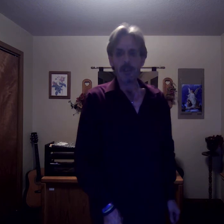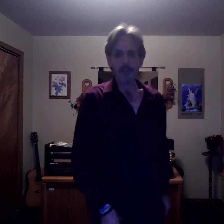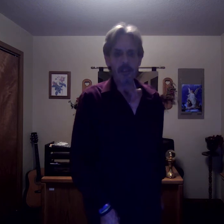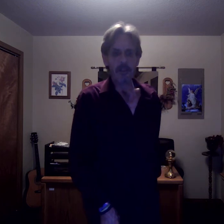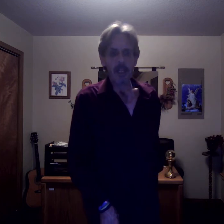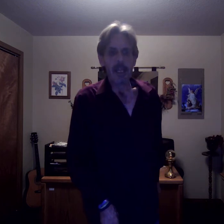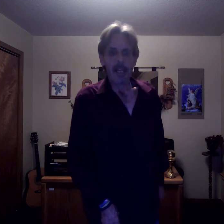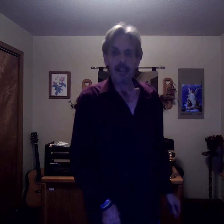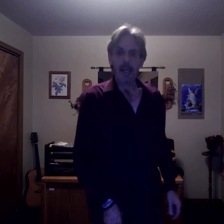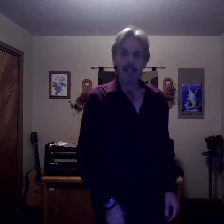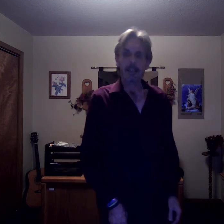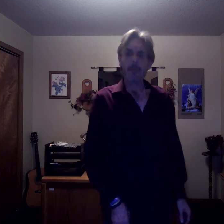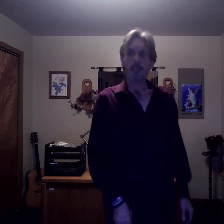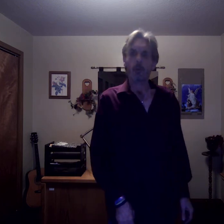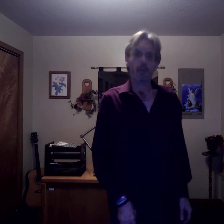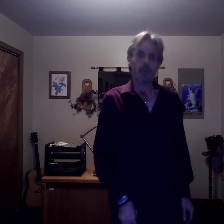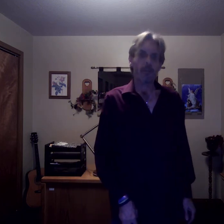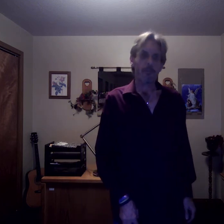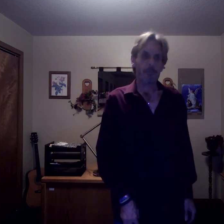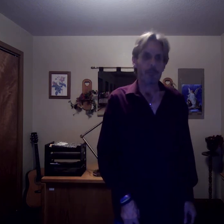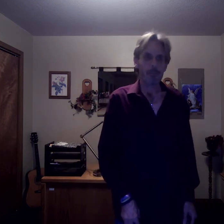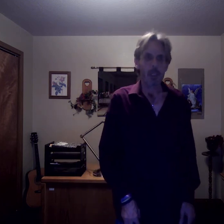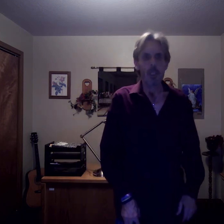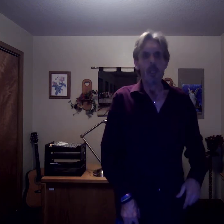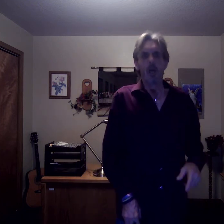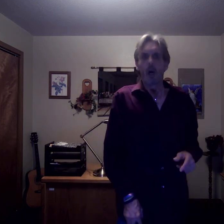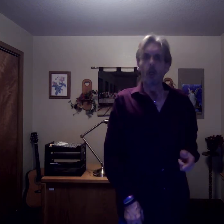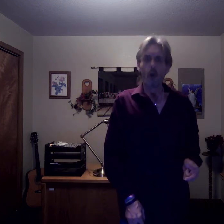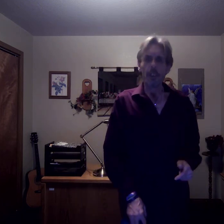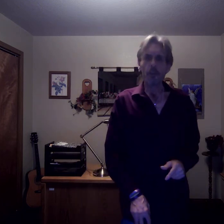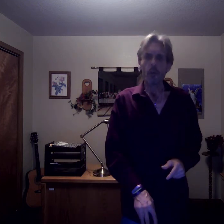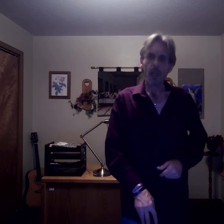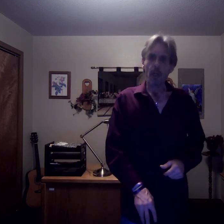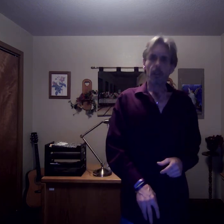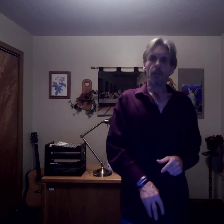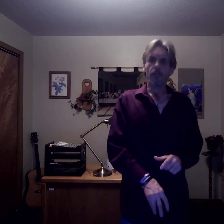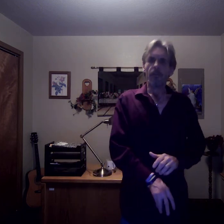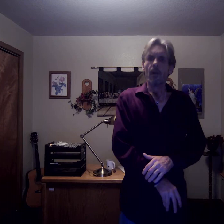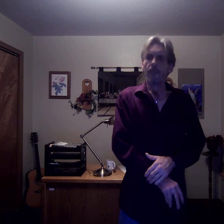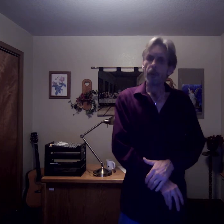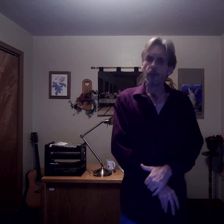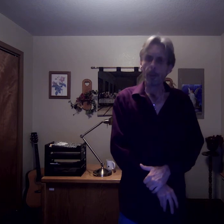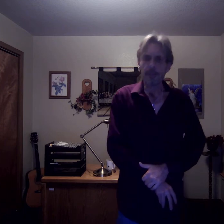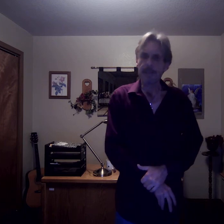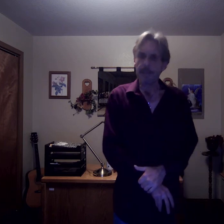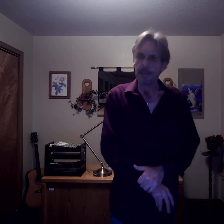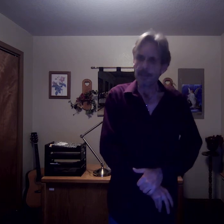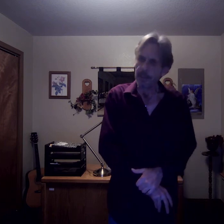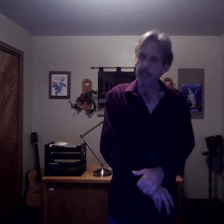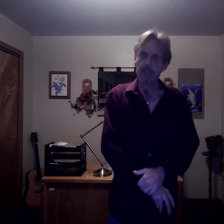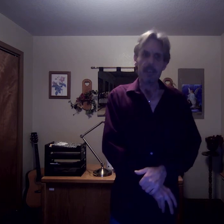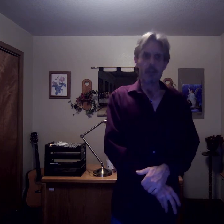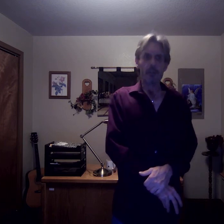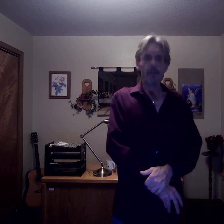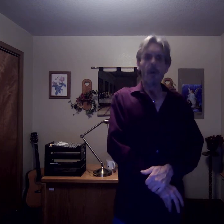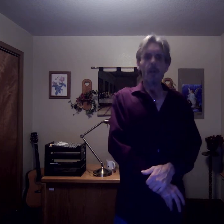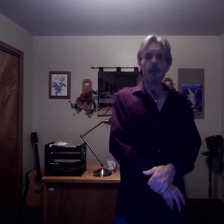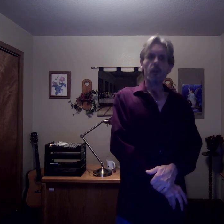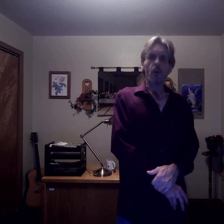business and academic course. According to an article, first printed in the Sunday edition of the New York